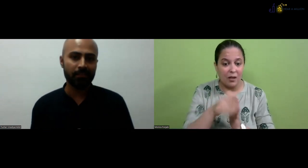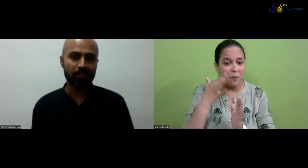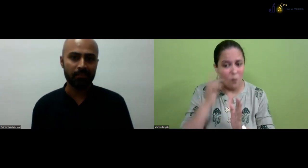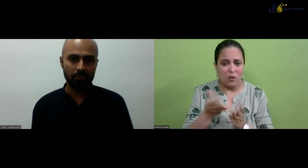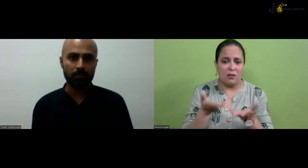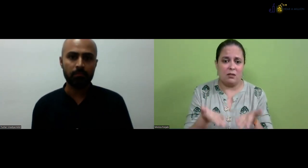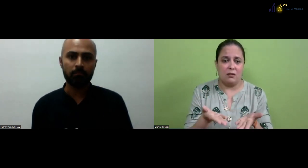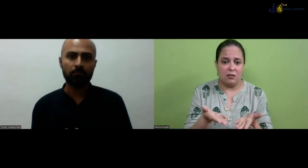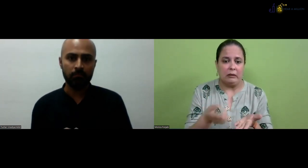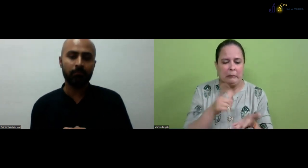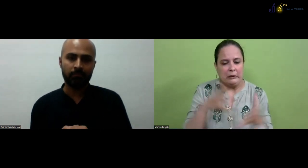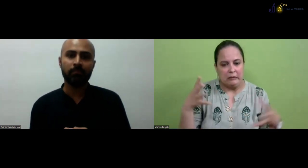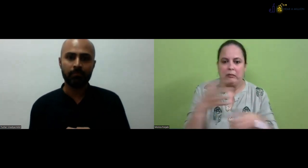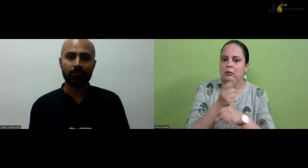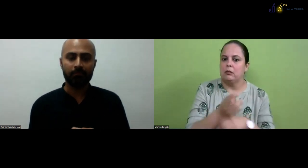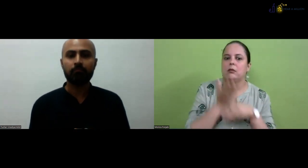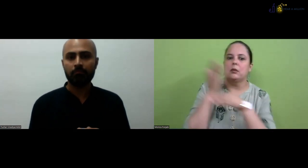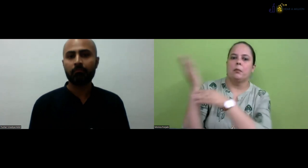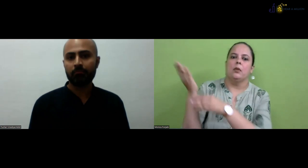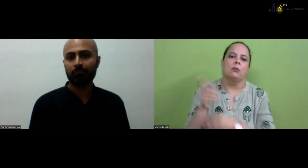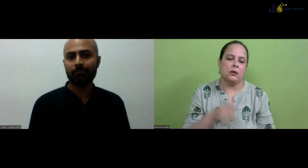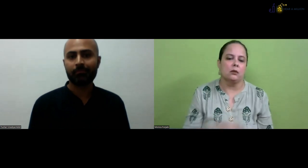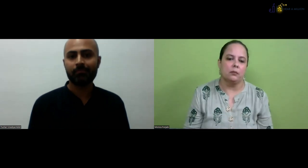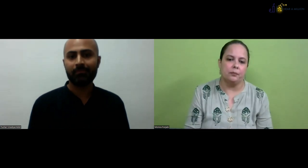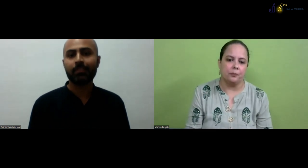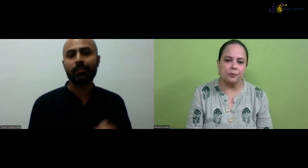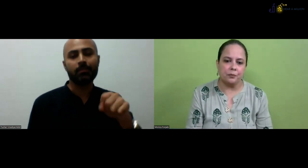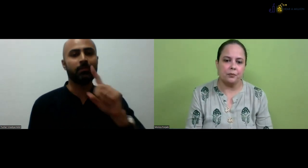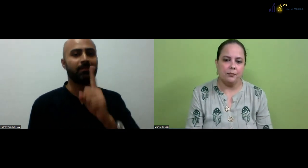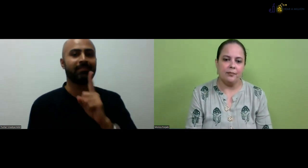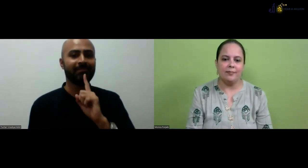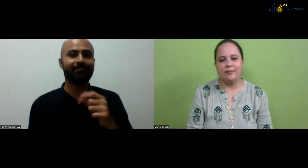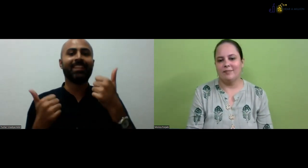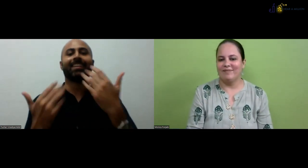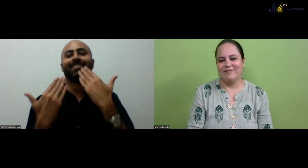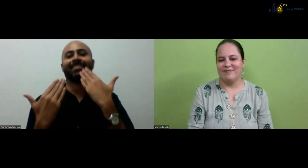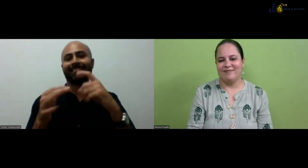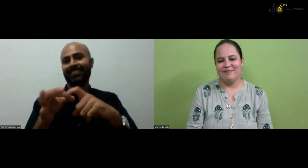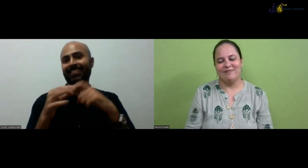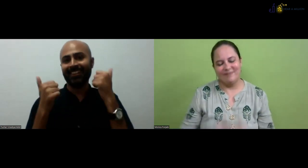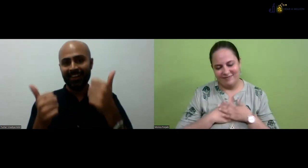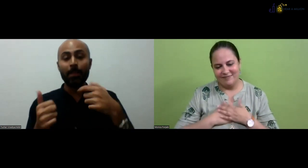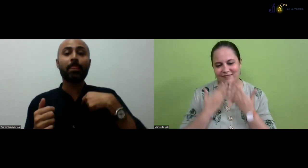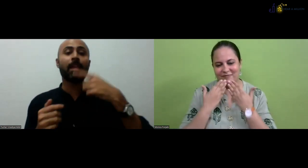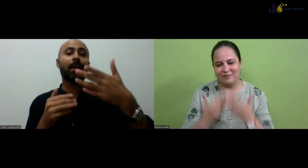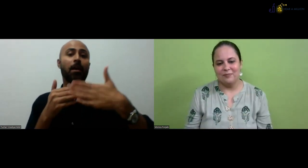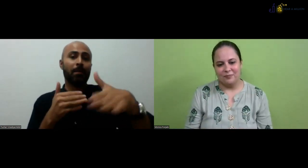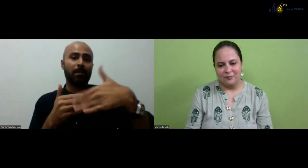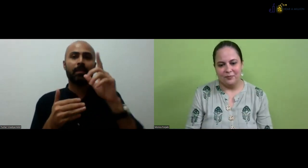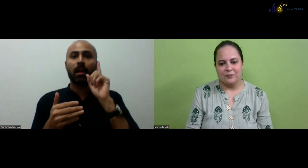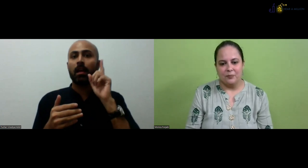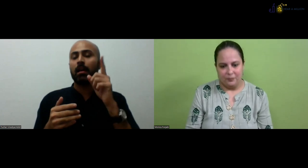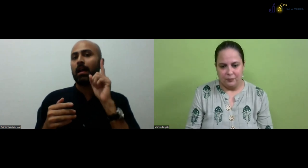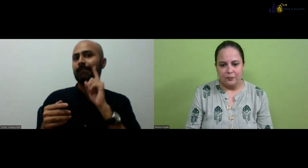unity and we need to keep fighting for it. So I think here a million can work on it and you can find an application.